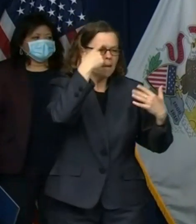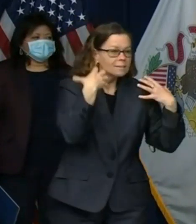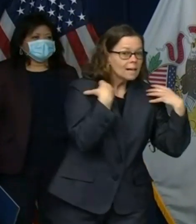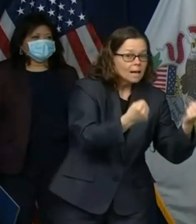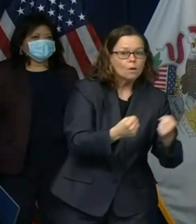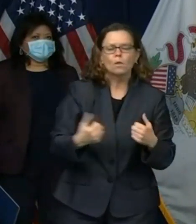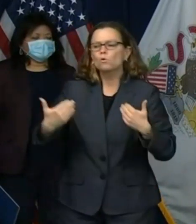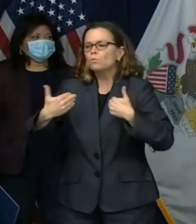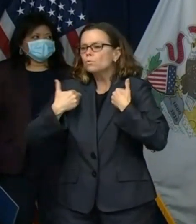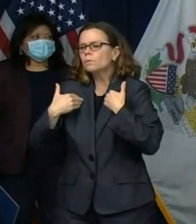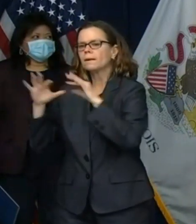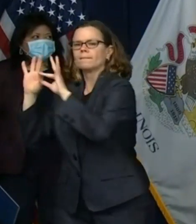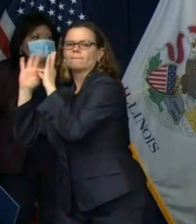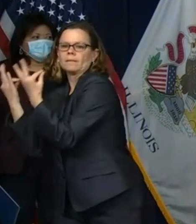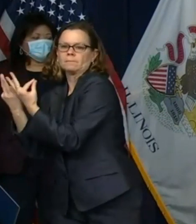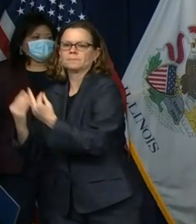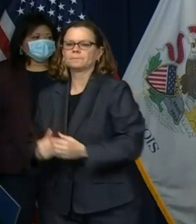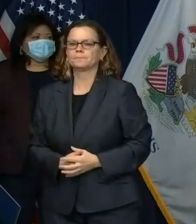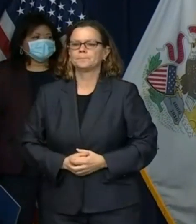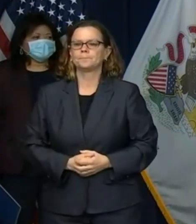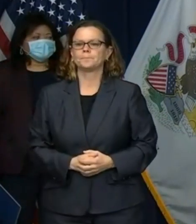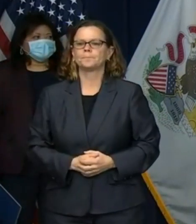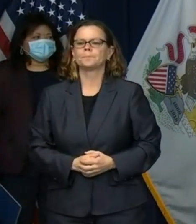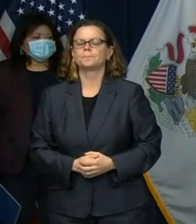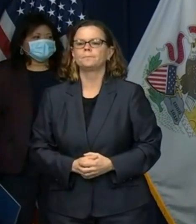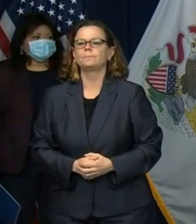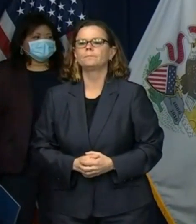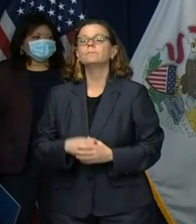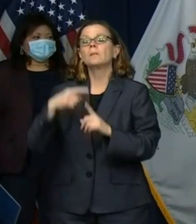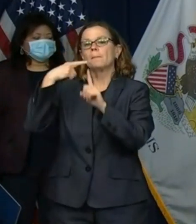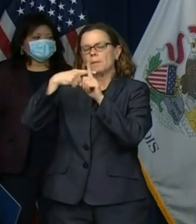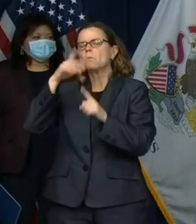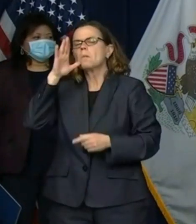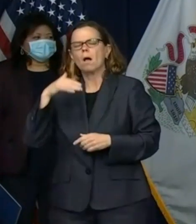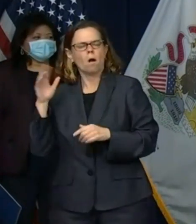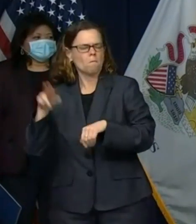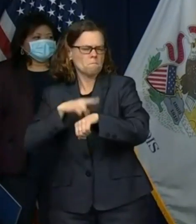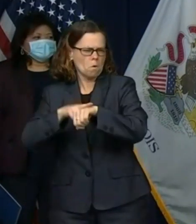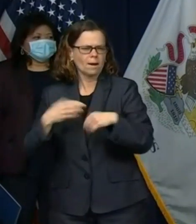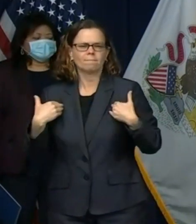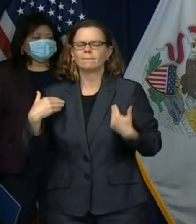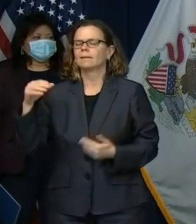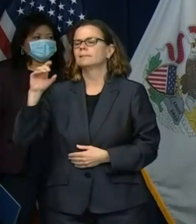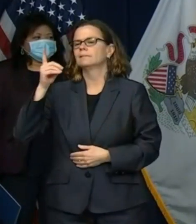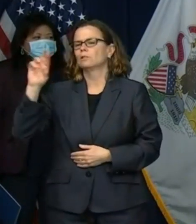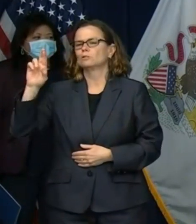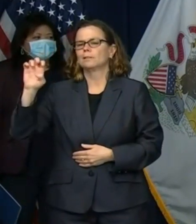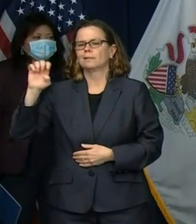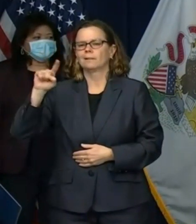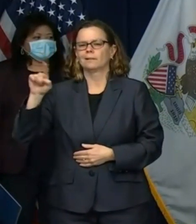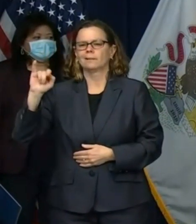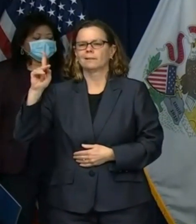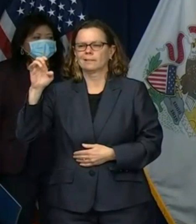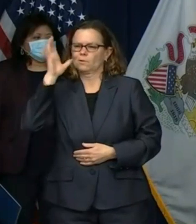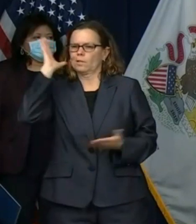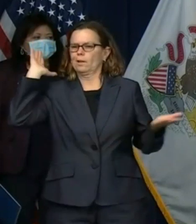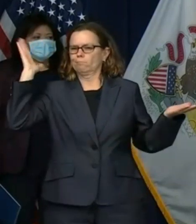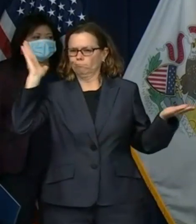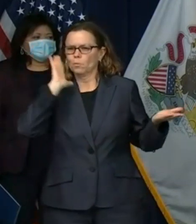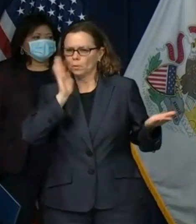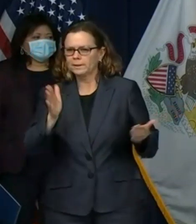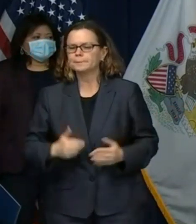our call for calm emotional support program a free service for